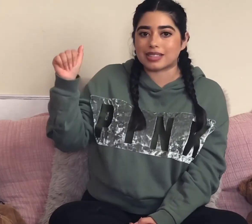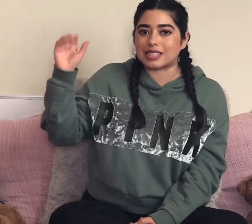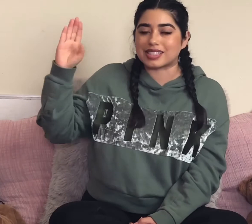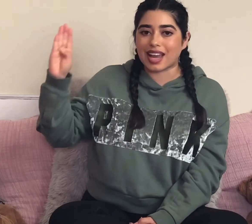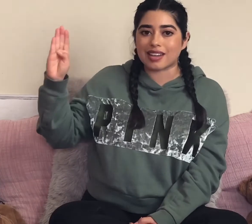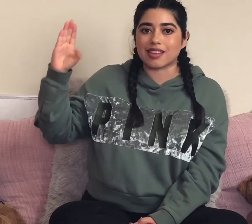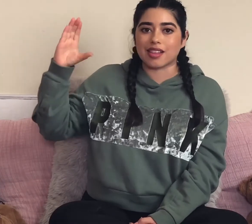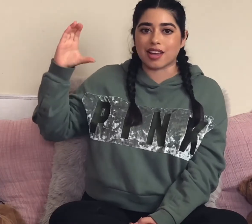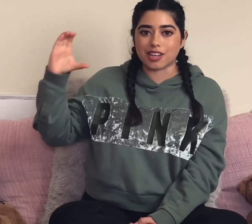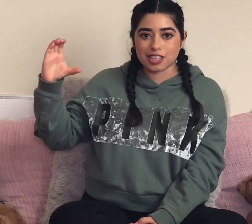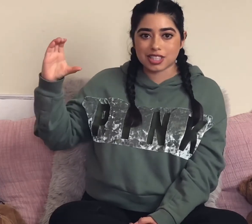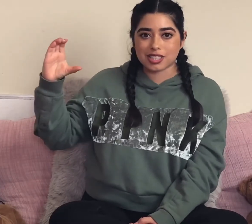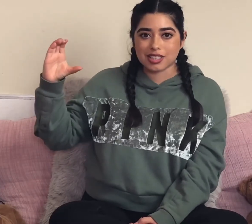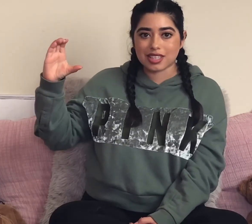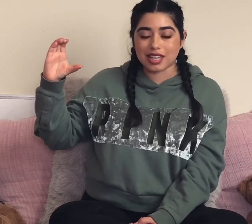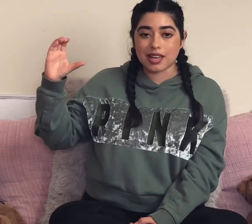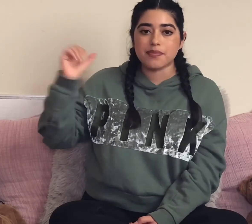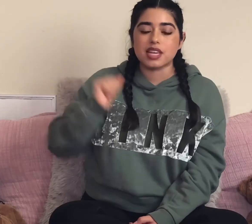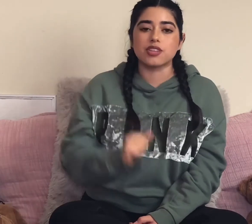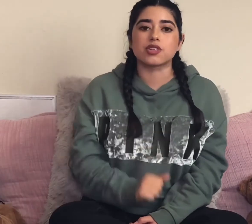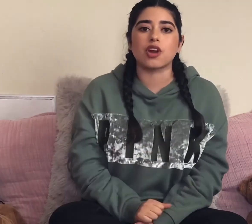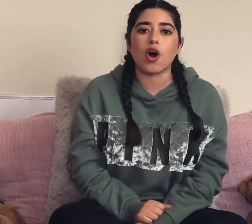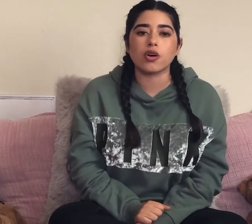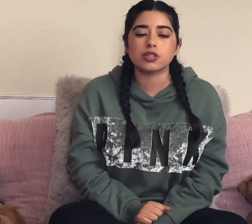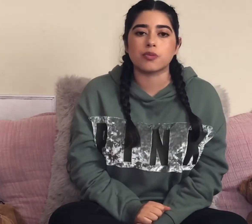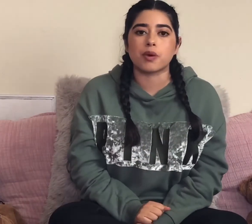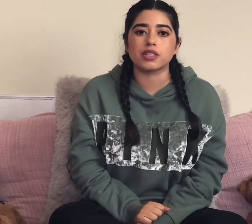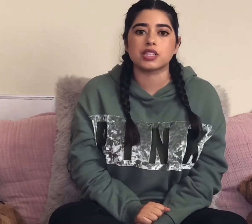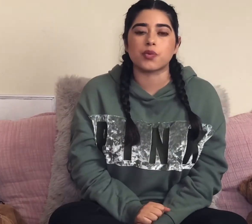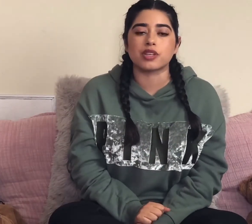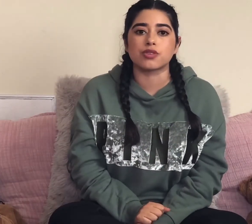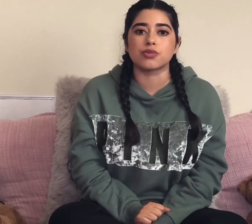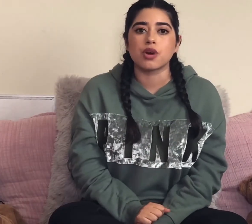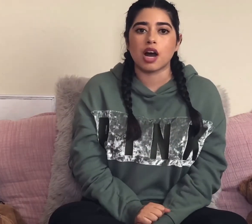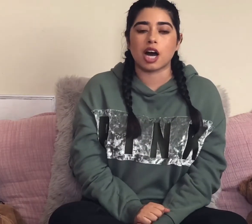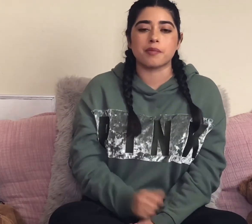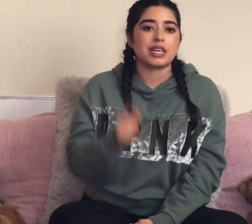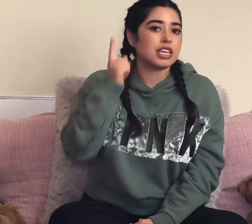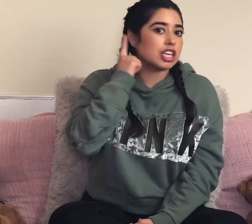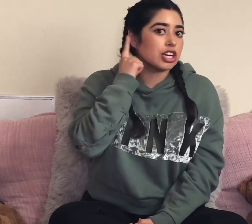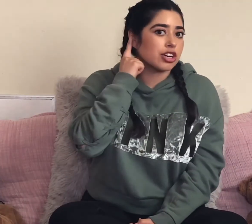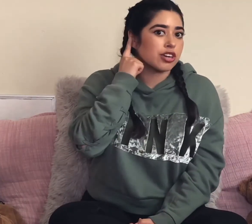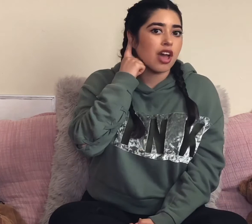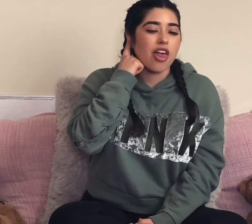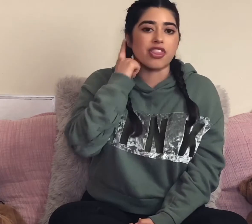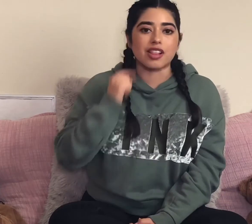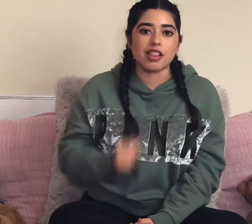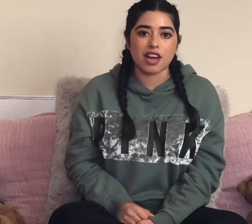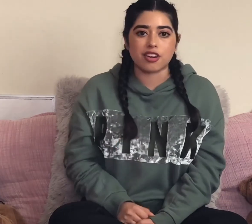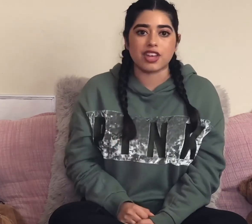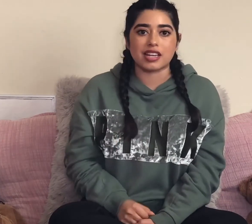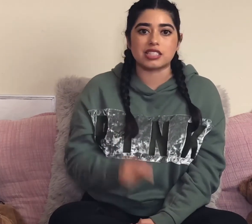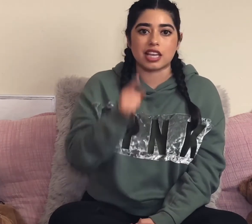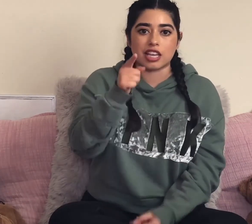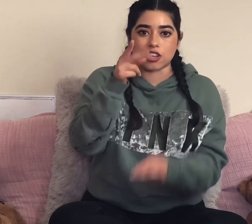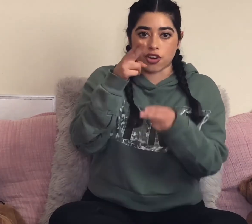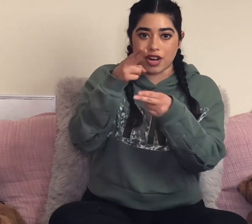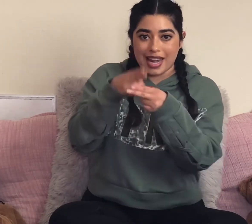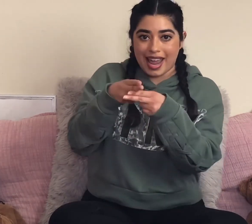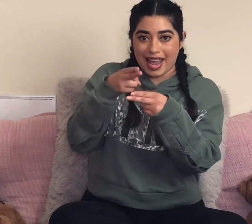signing the letters, okay? You can also pause it. You you hear the letter that is in your name.